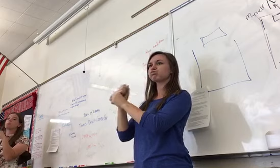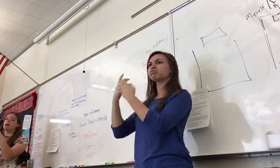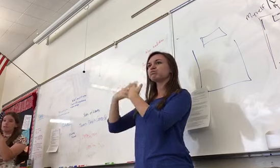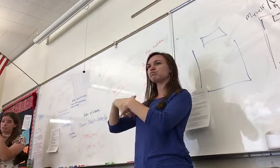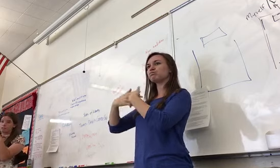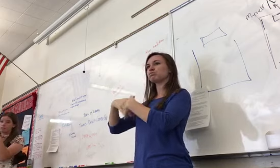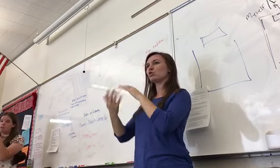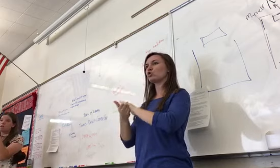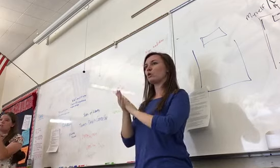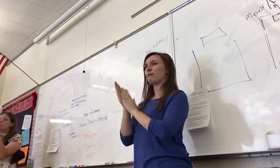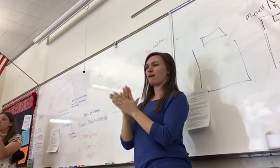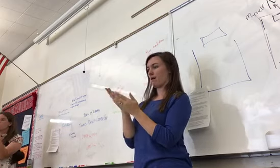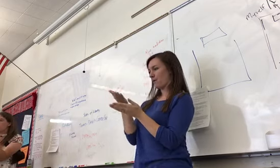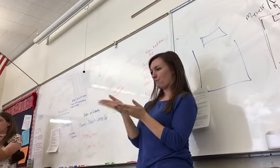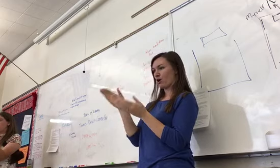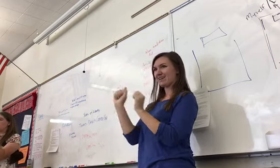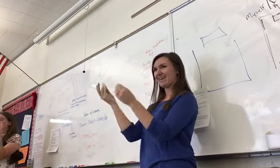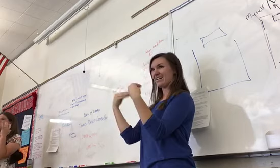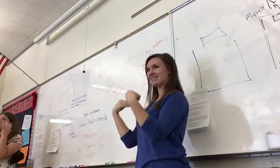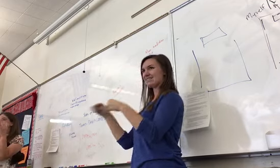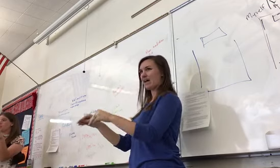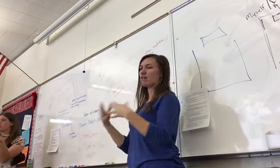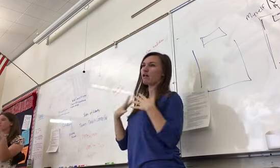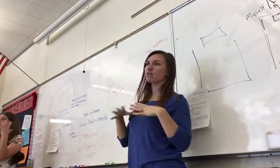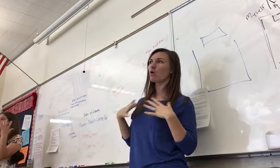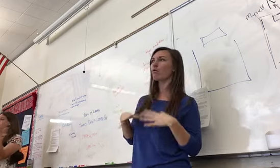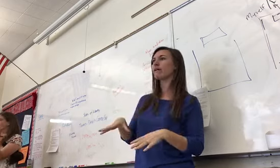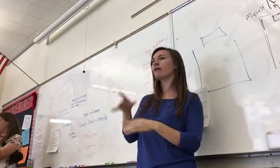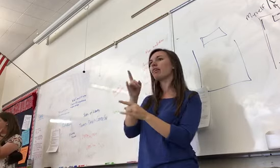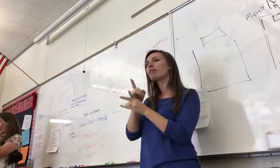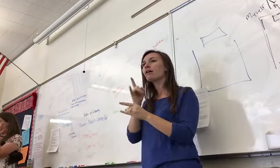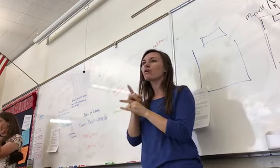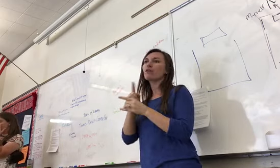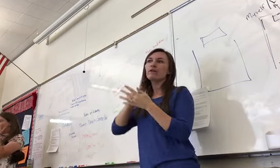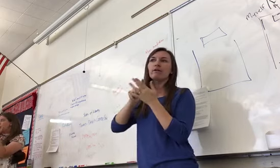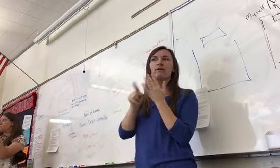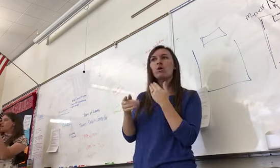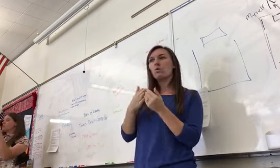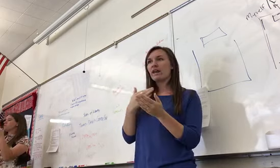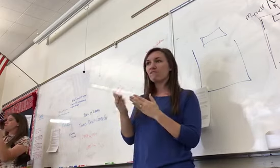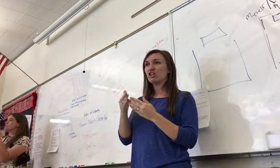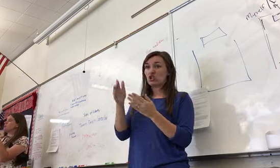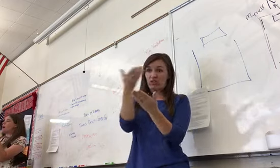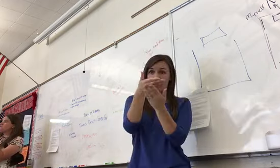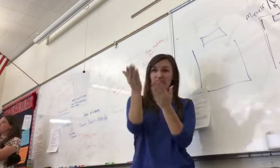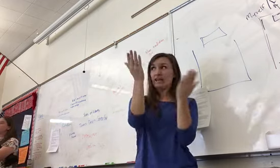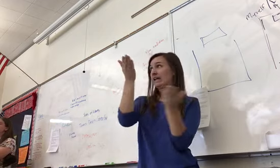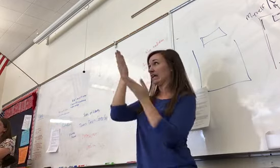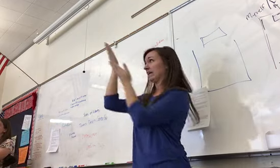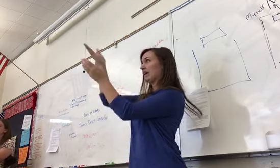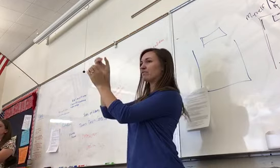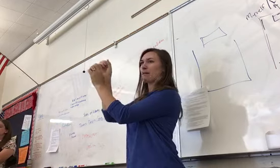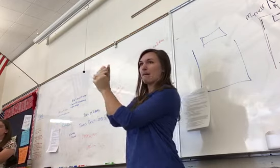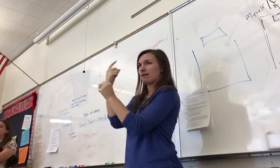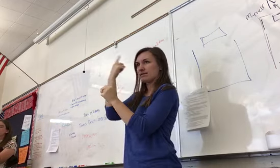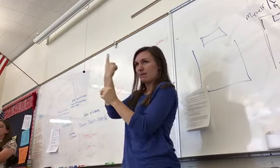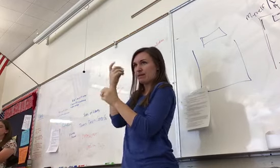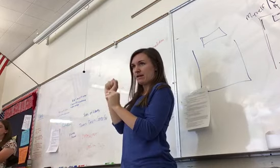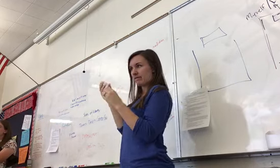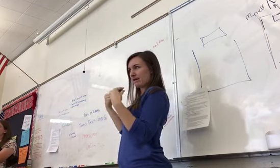products, clothing, liquor, whatever it could be. It then goes to Africa, where they trade those goods